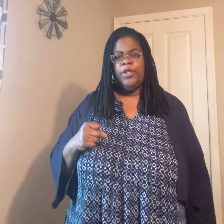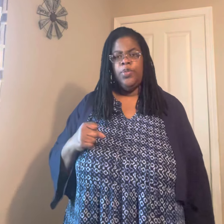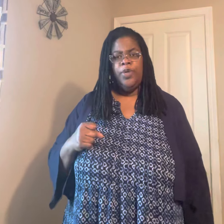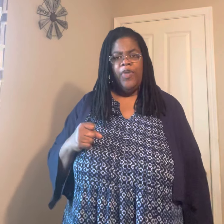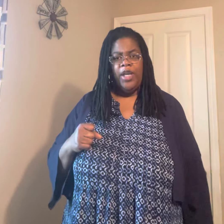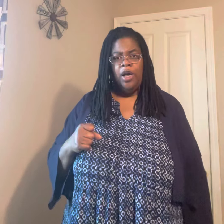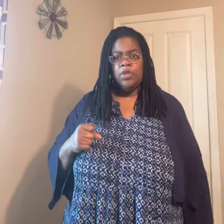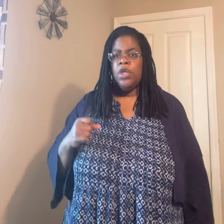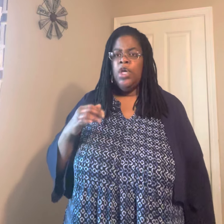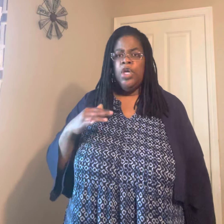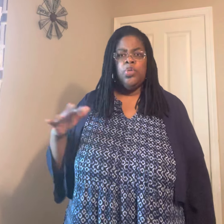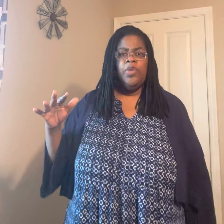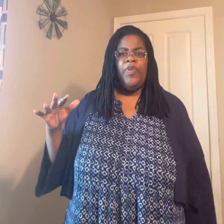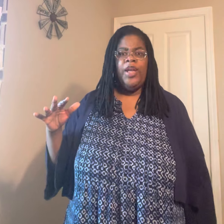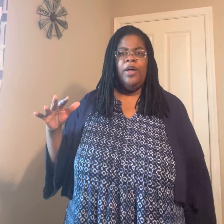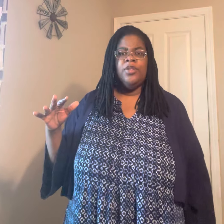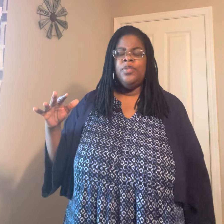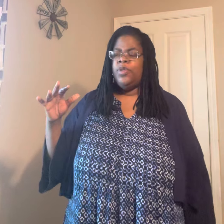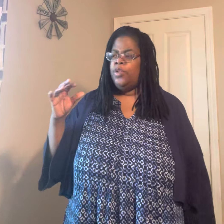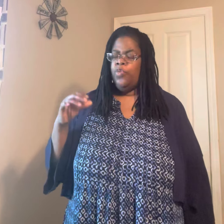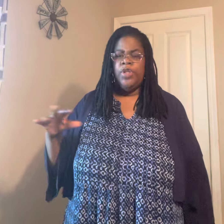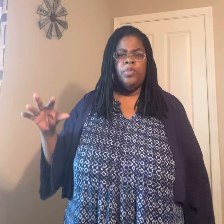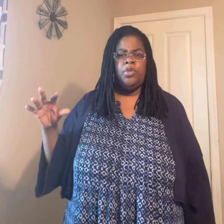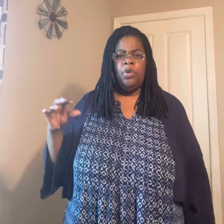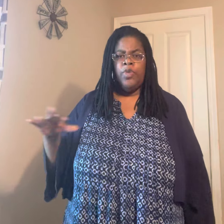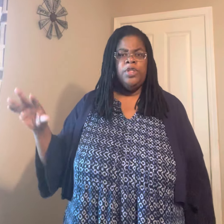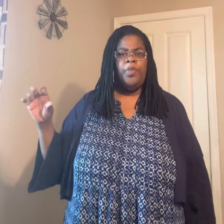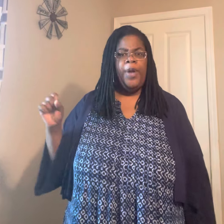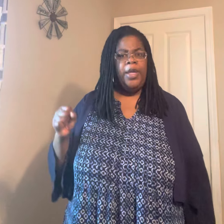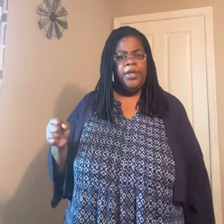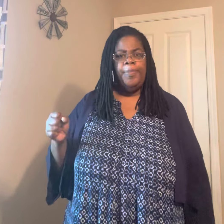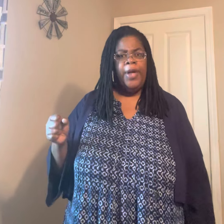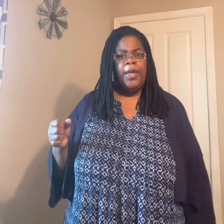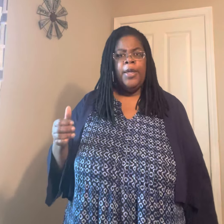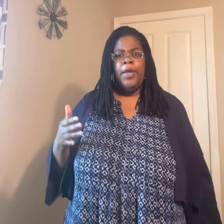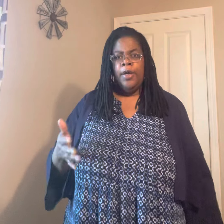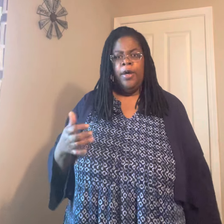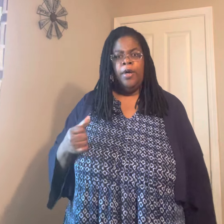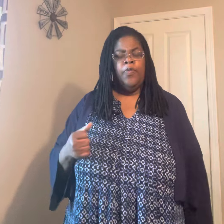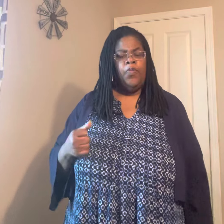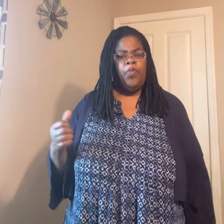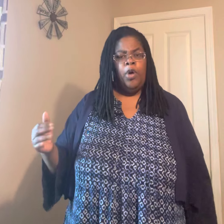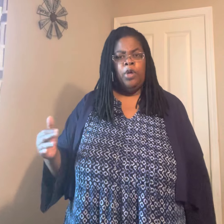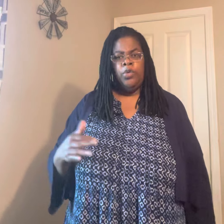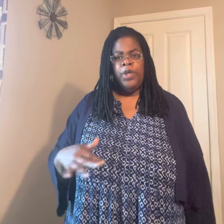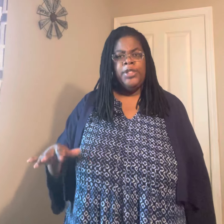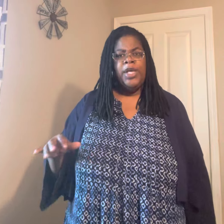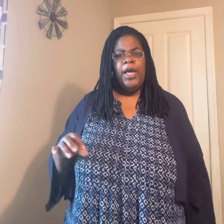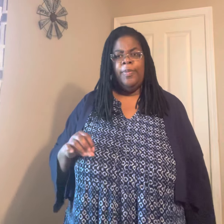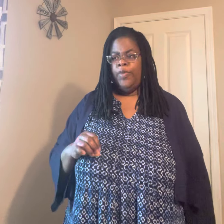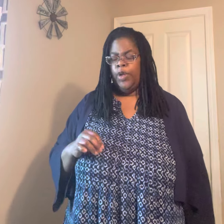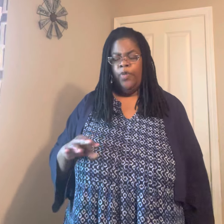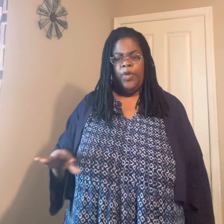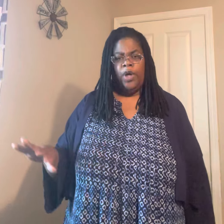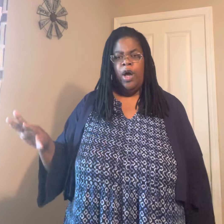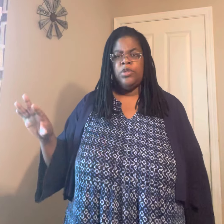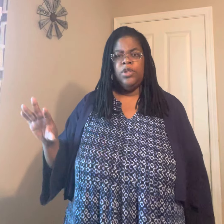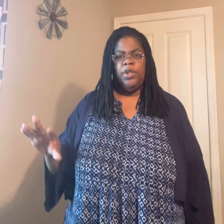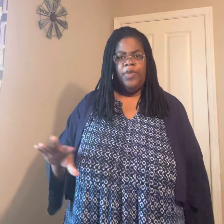$25. And $25 was a reasonable pay, good pay during that time for the cost of living